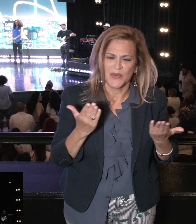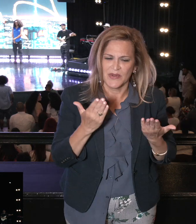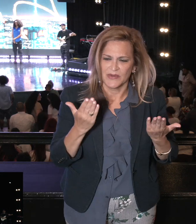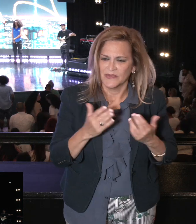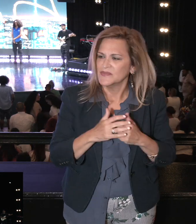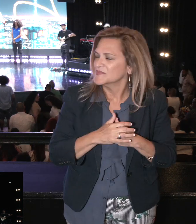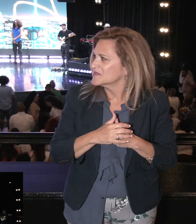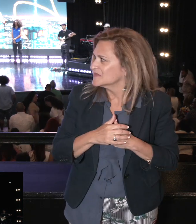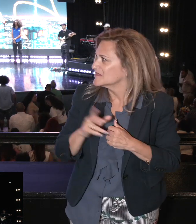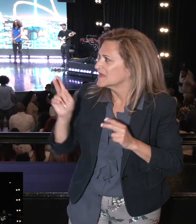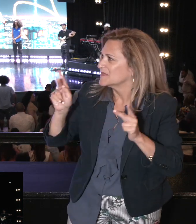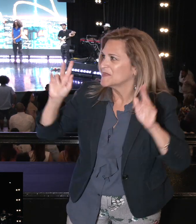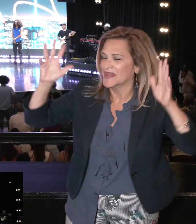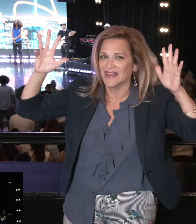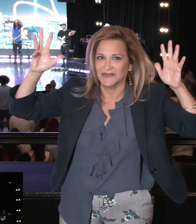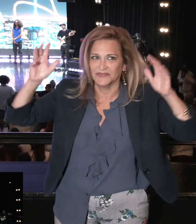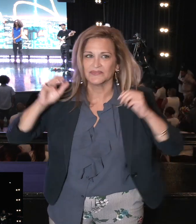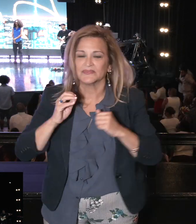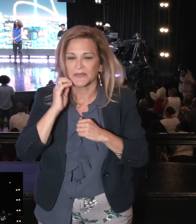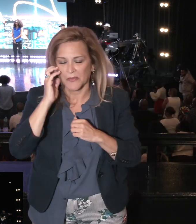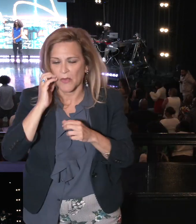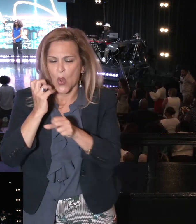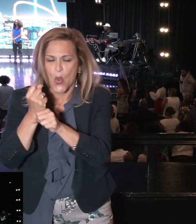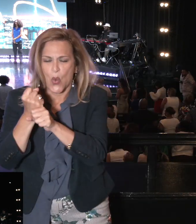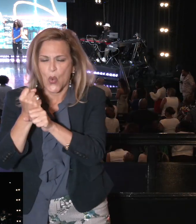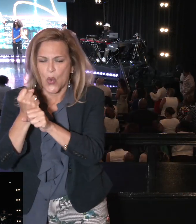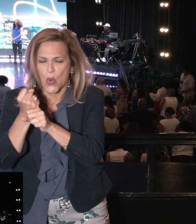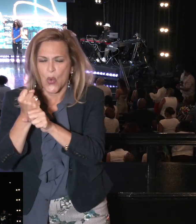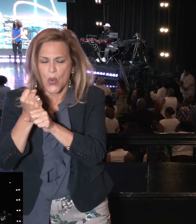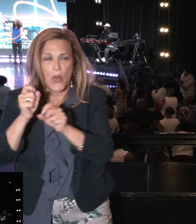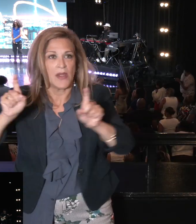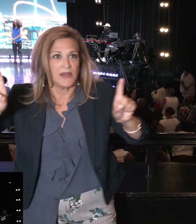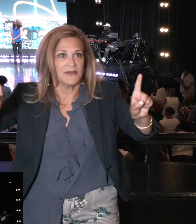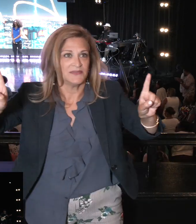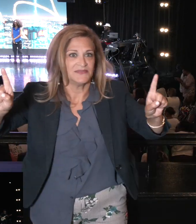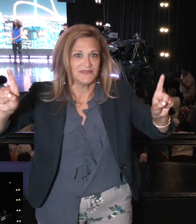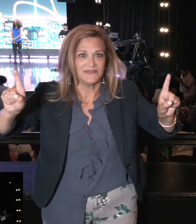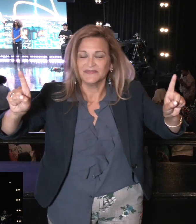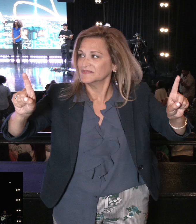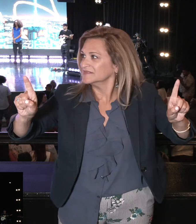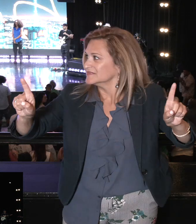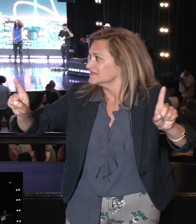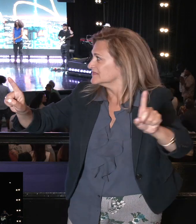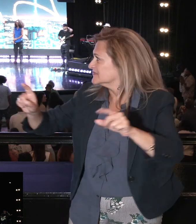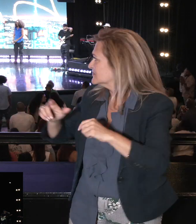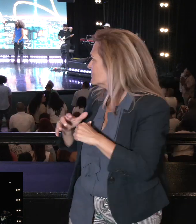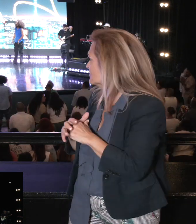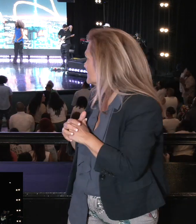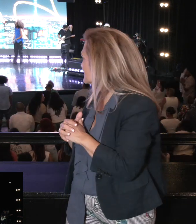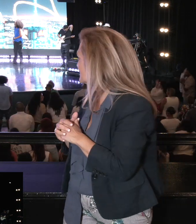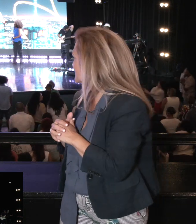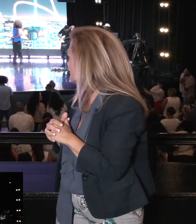you. All right. All right. Stop. You're messing up my sermon. You're messing up my sermon.